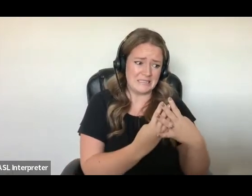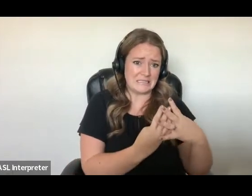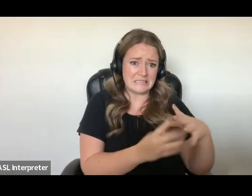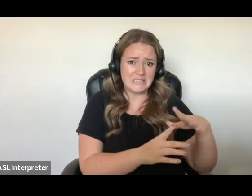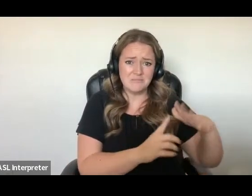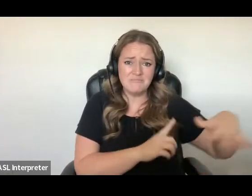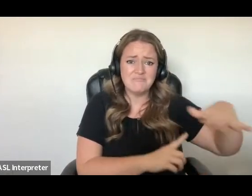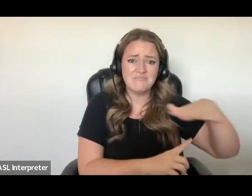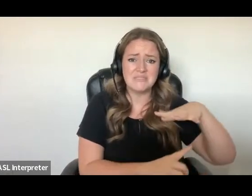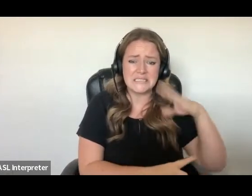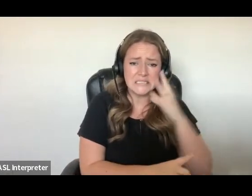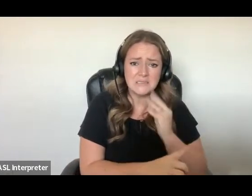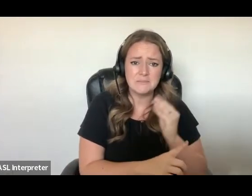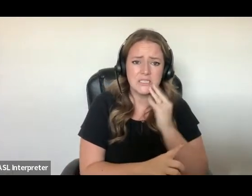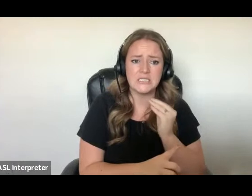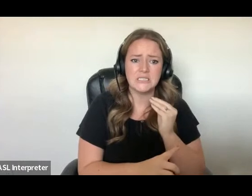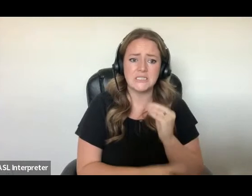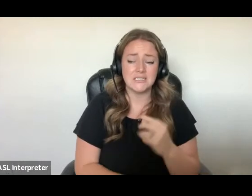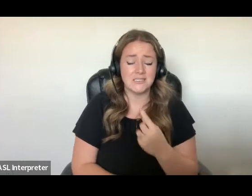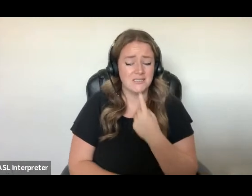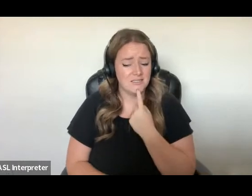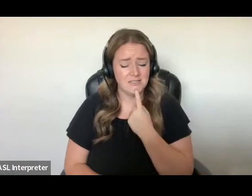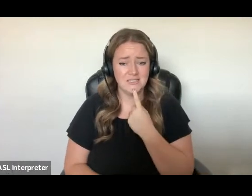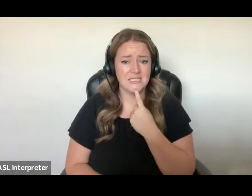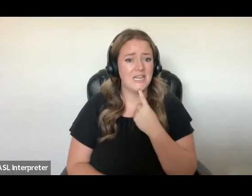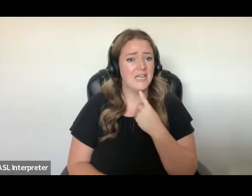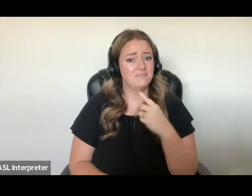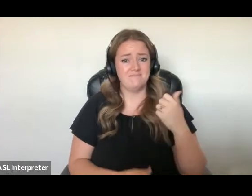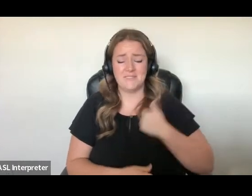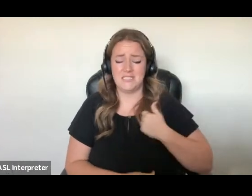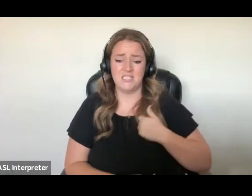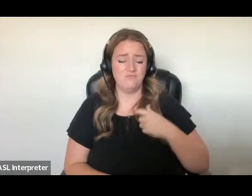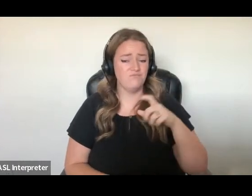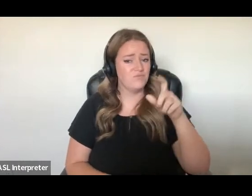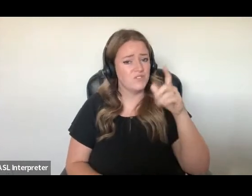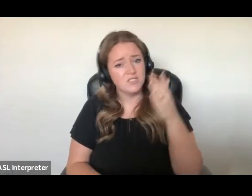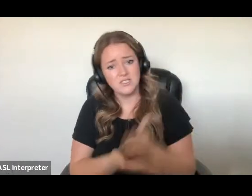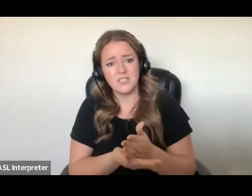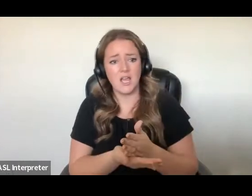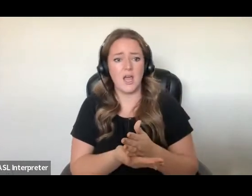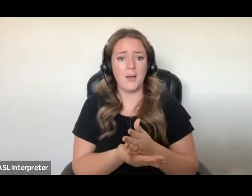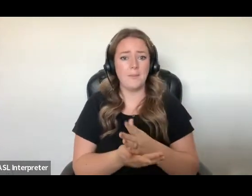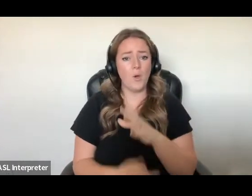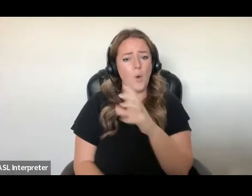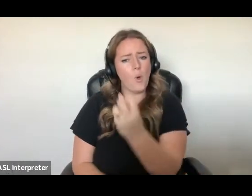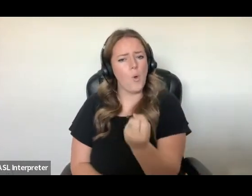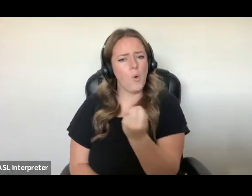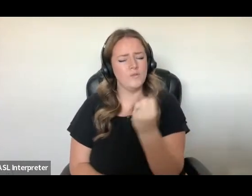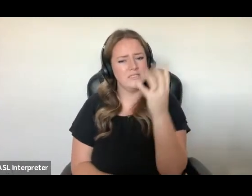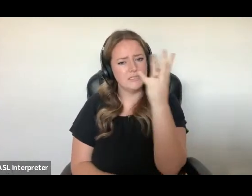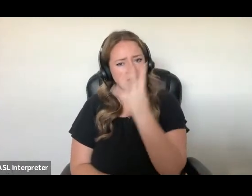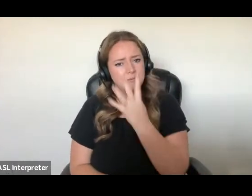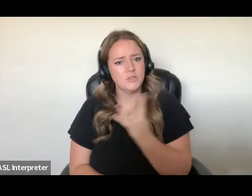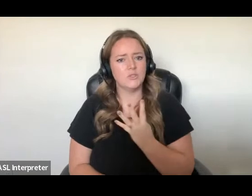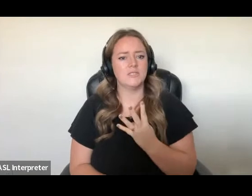Canada should stop indefinitely detaining immigrants and refugees and should rely only on non-custodial measures.